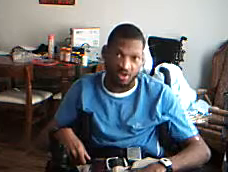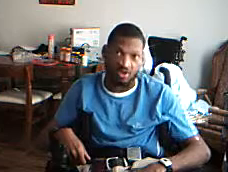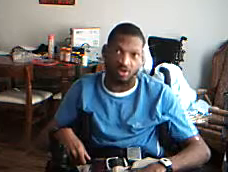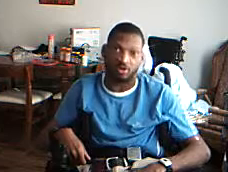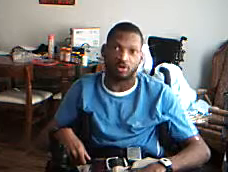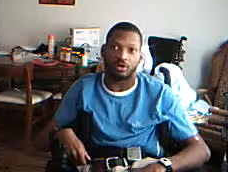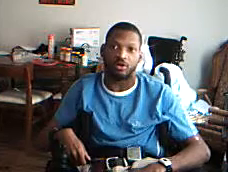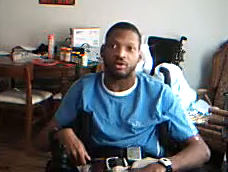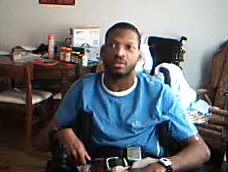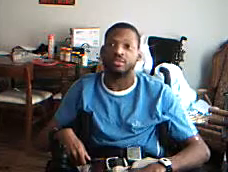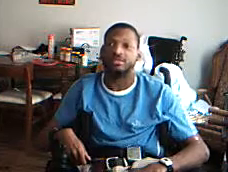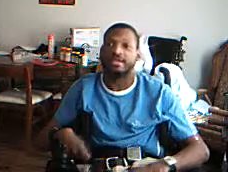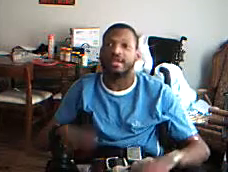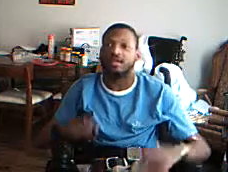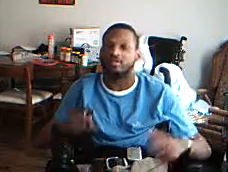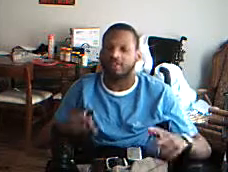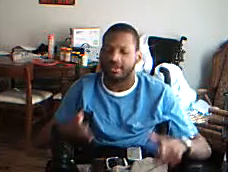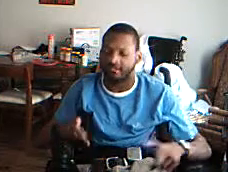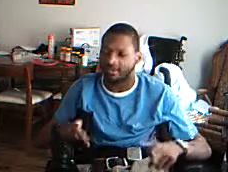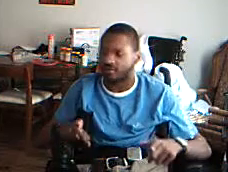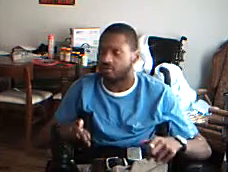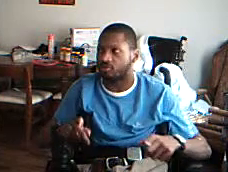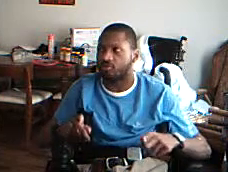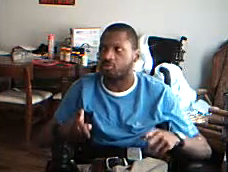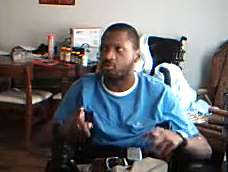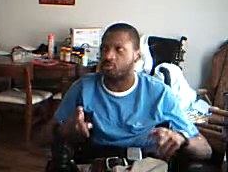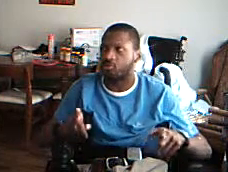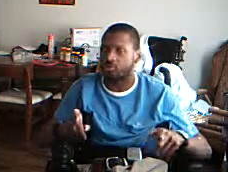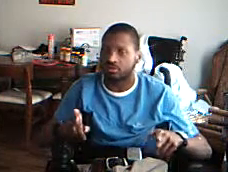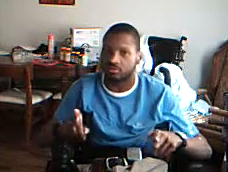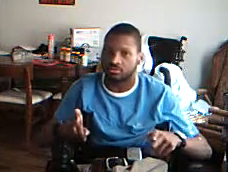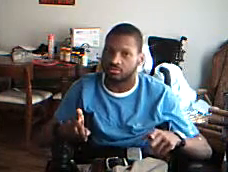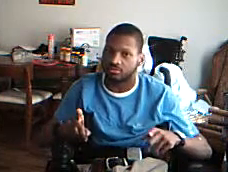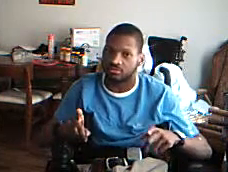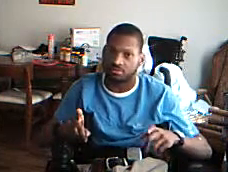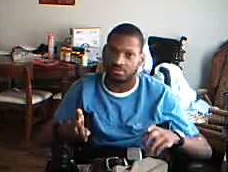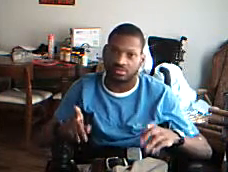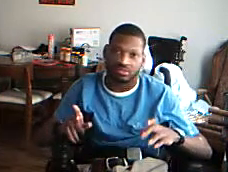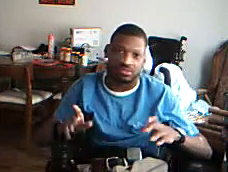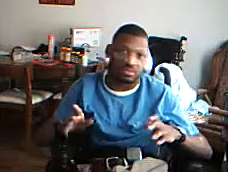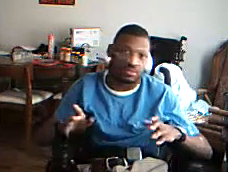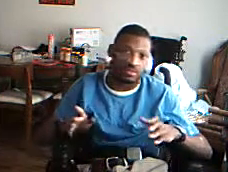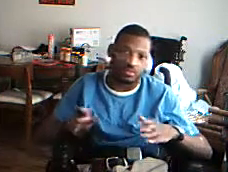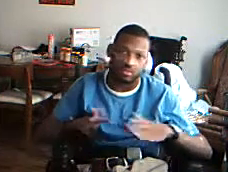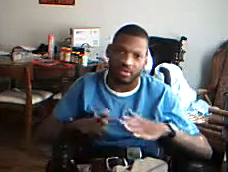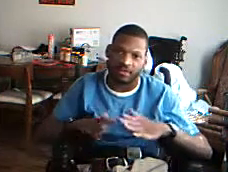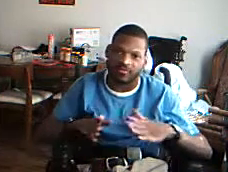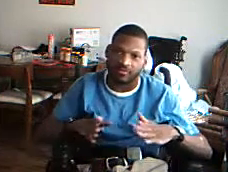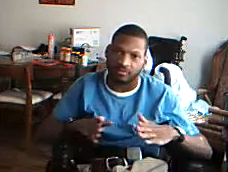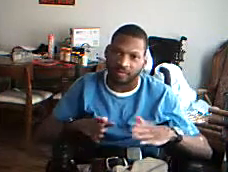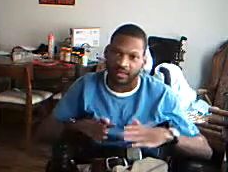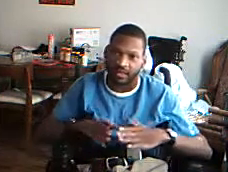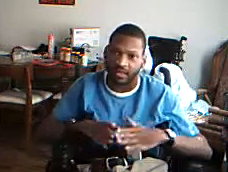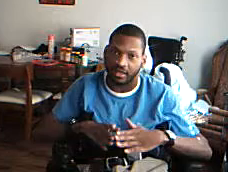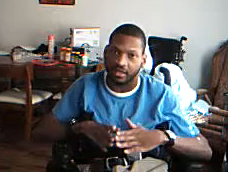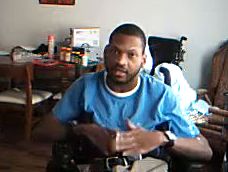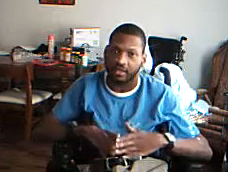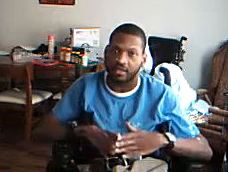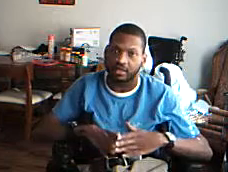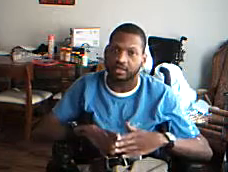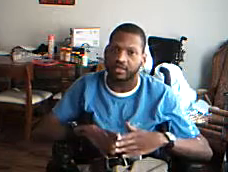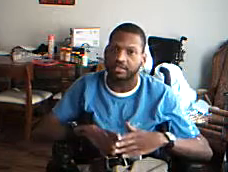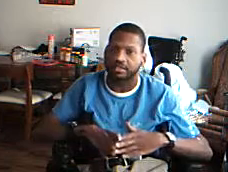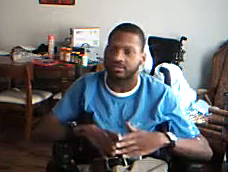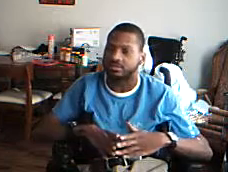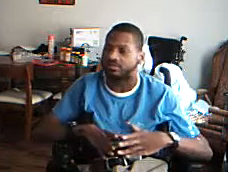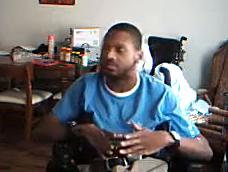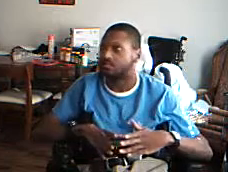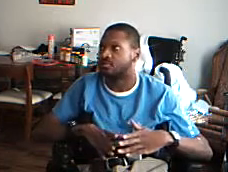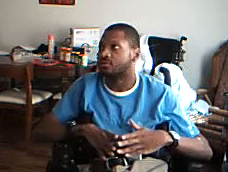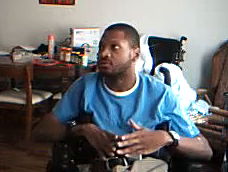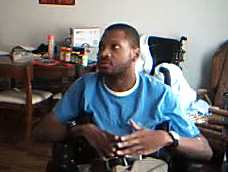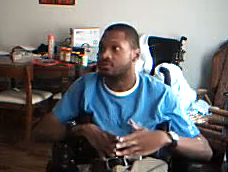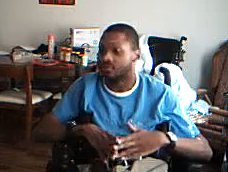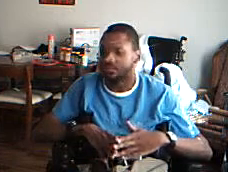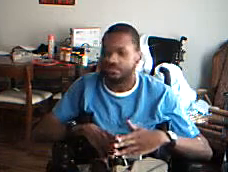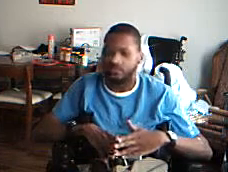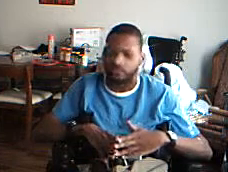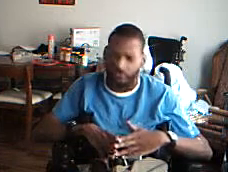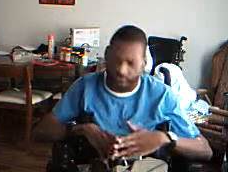Or take it or leave it. Or do whatever you think. It's feasible for